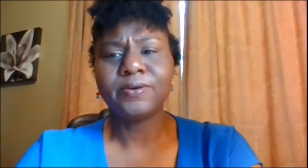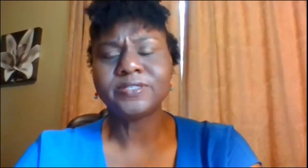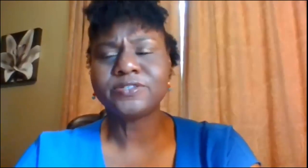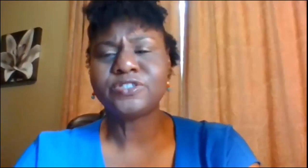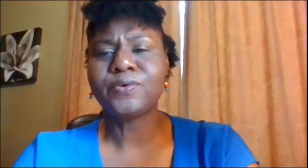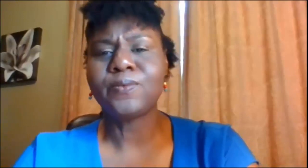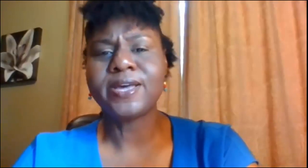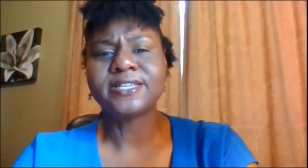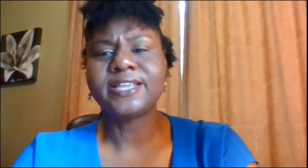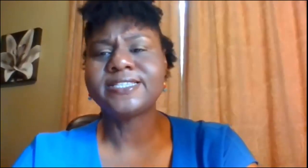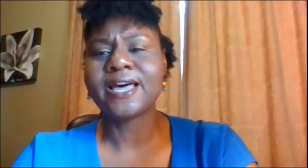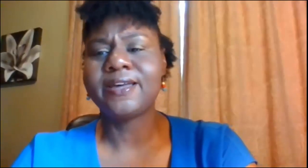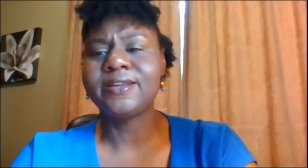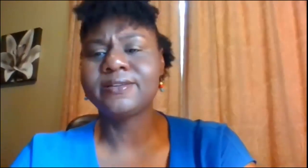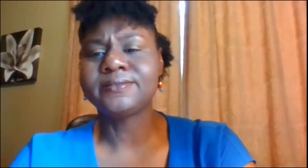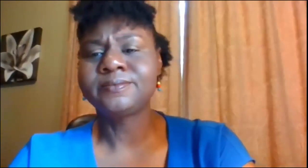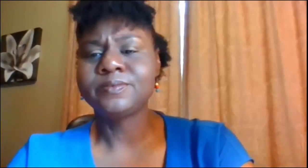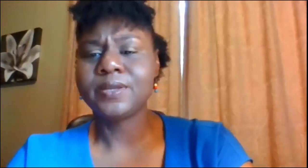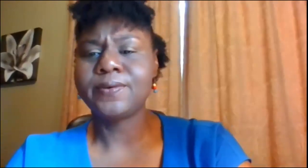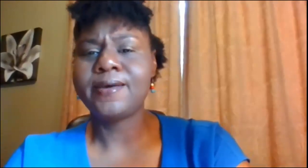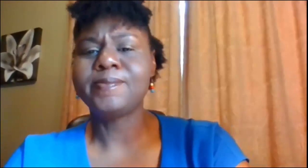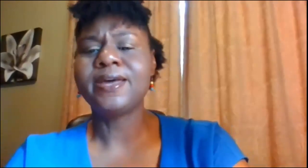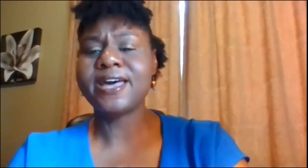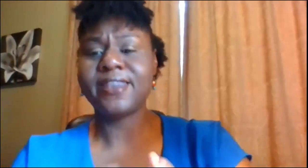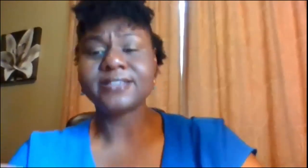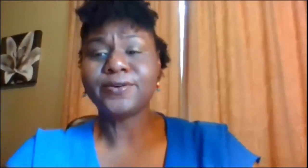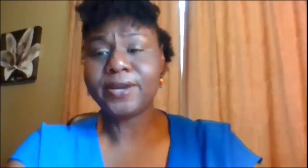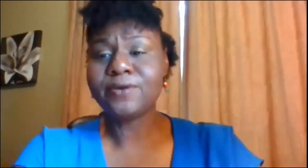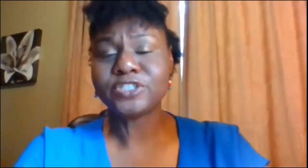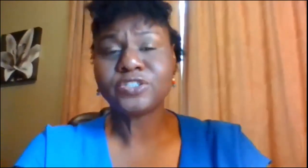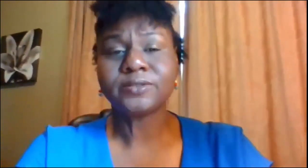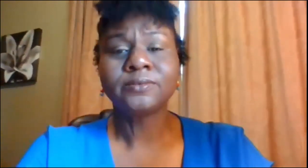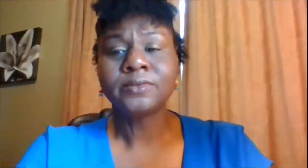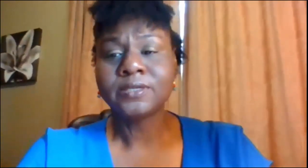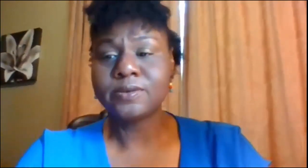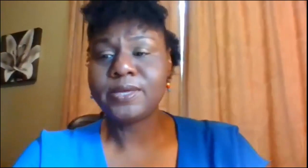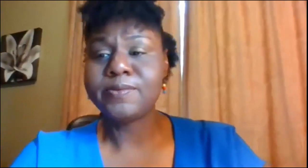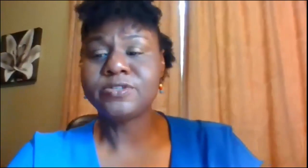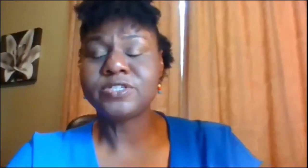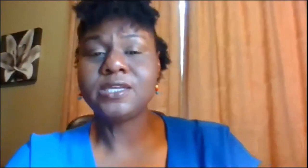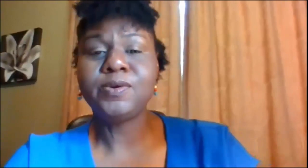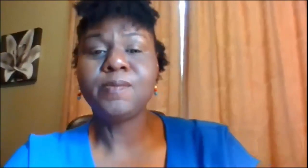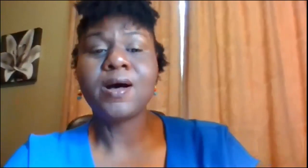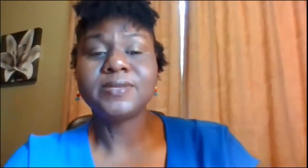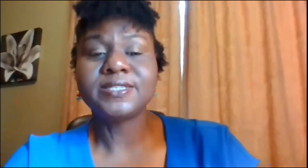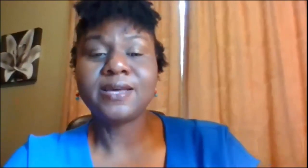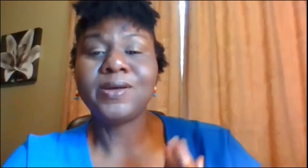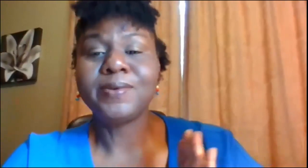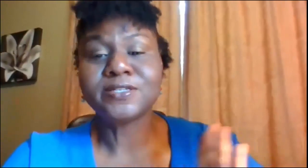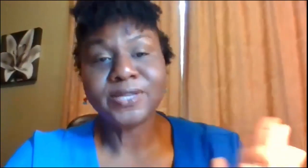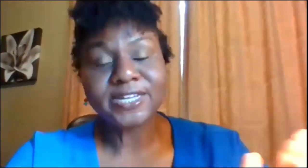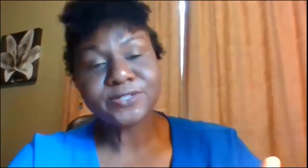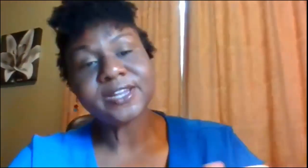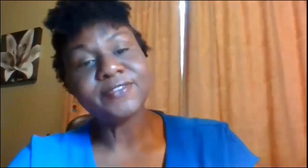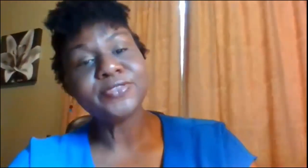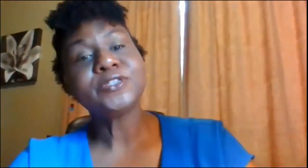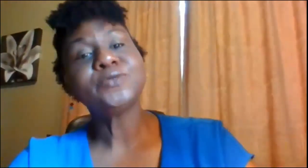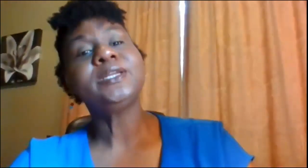noticed there's different ways that they sign it okay but yeah that's a great question so yeah you just keep your palm the same way because when you get to eleven through twenty